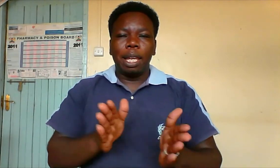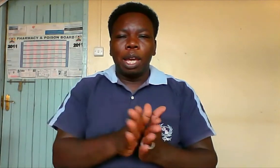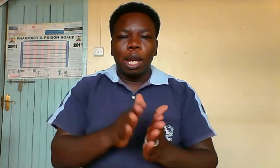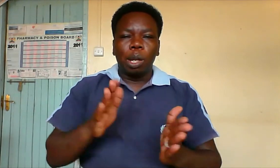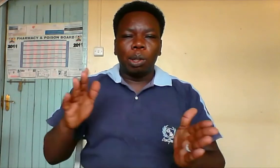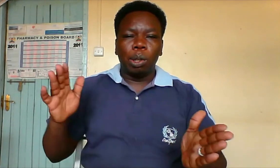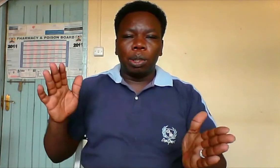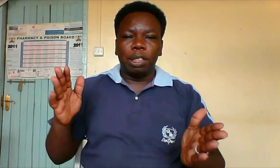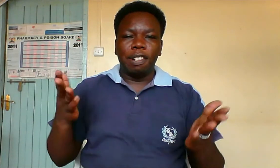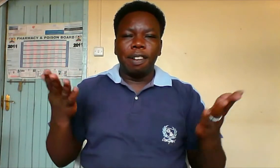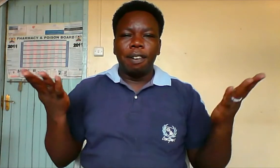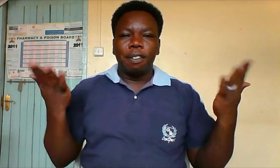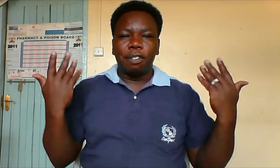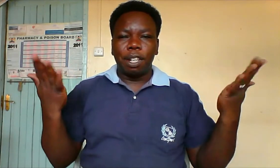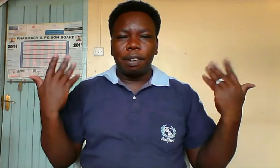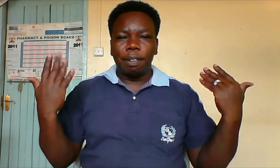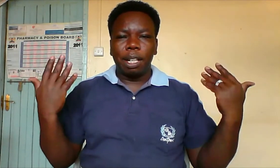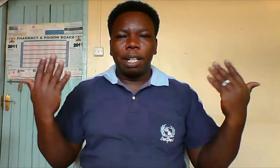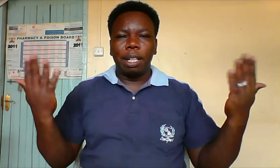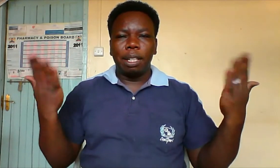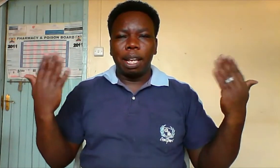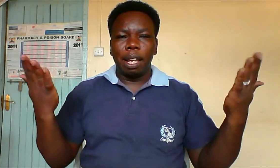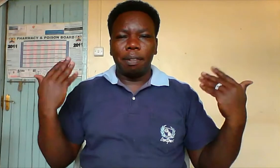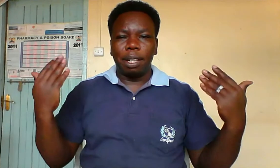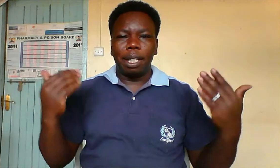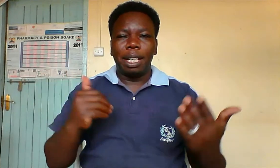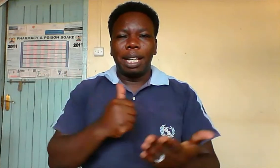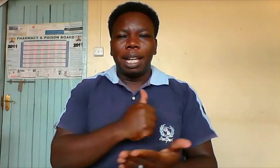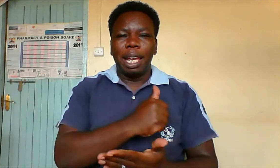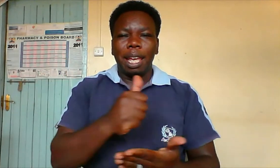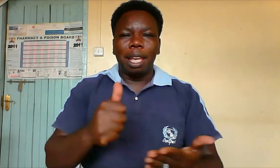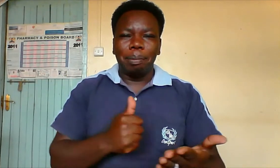glory forever and ever amen